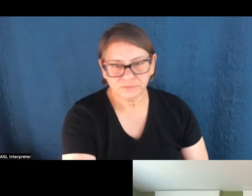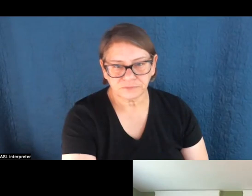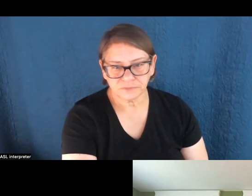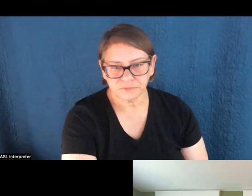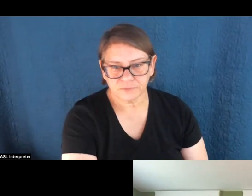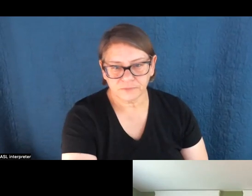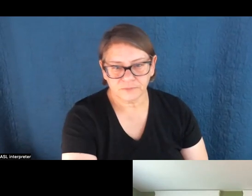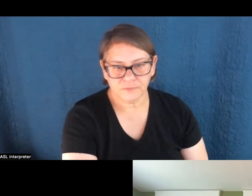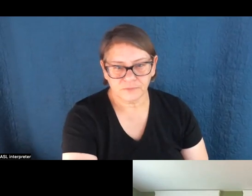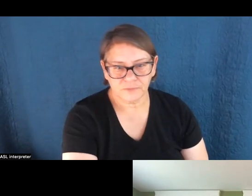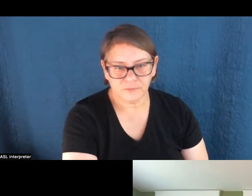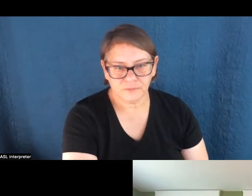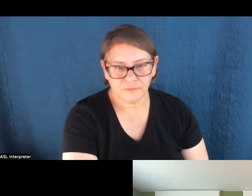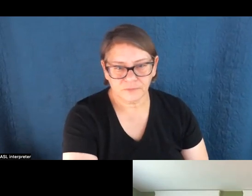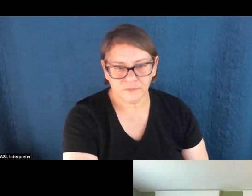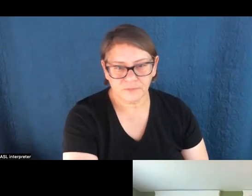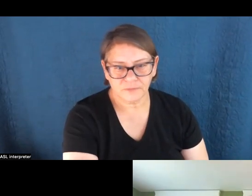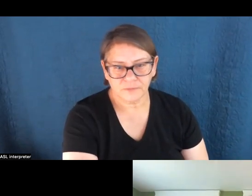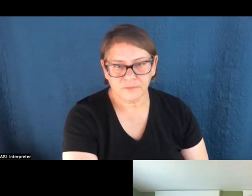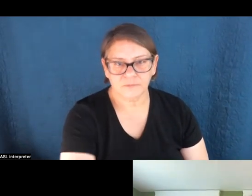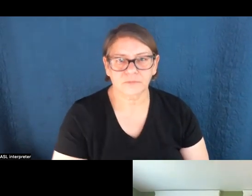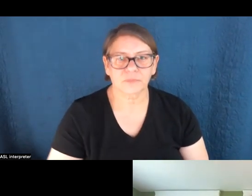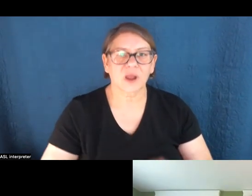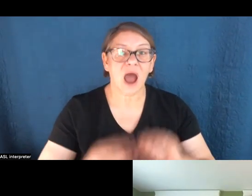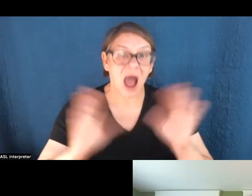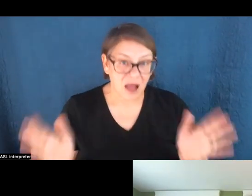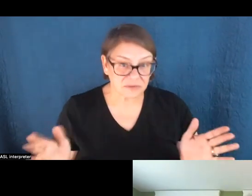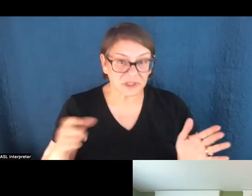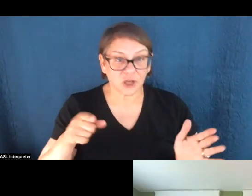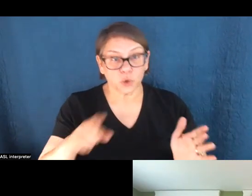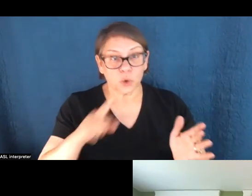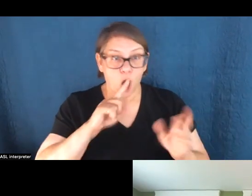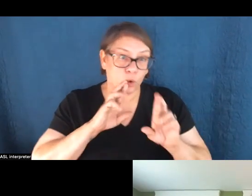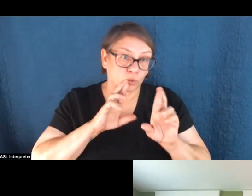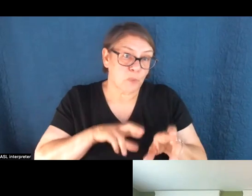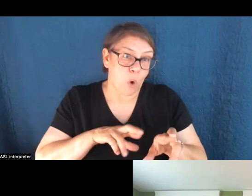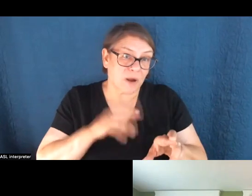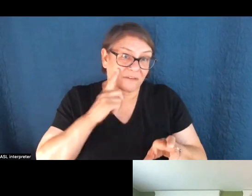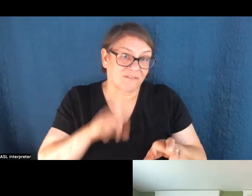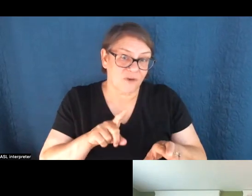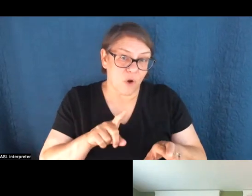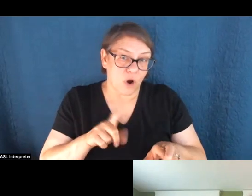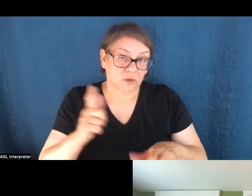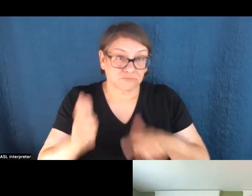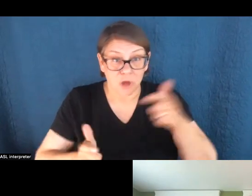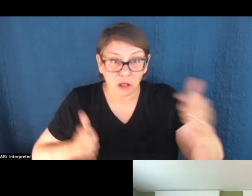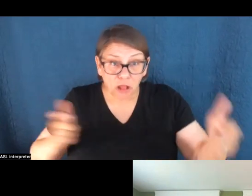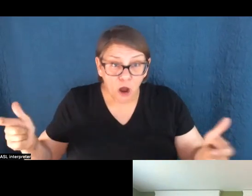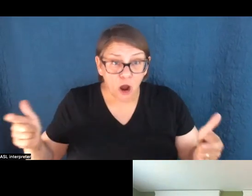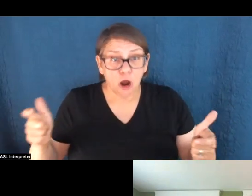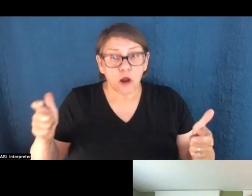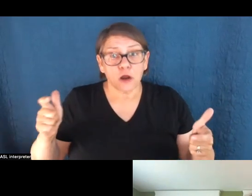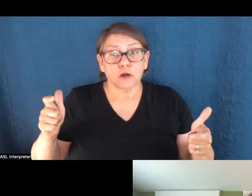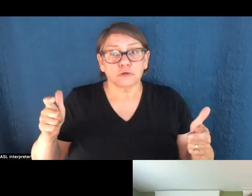So obviously you're reporting for a large or at least